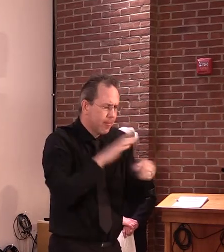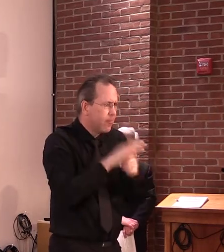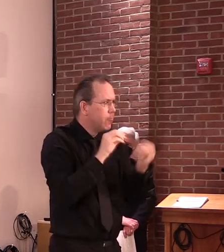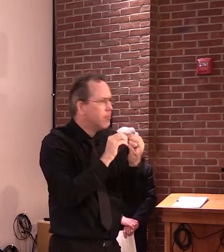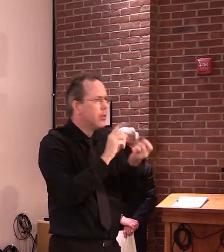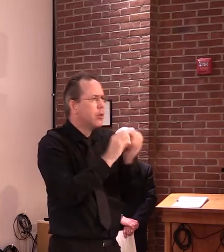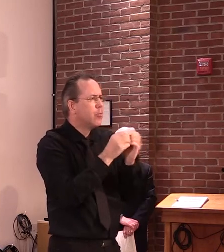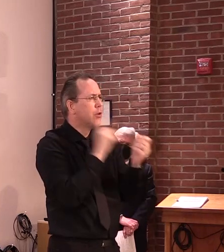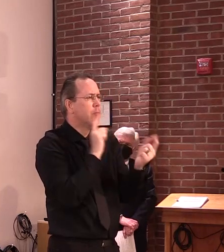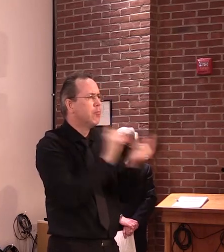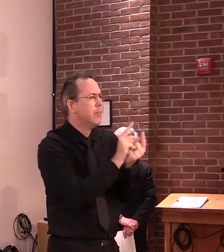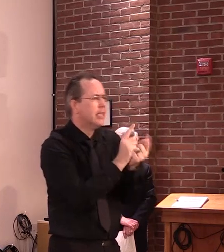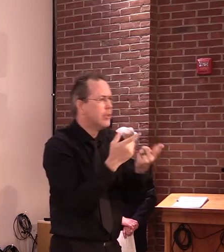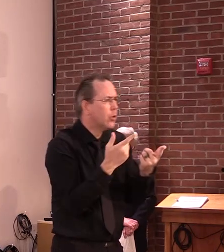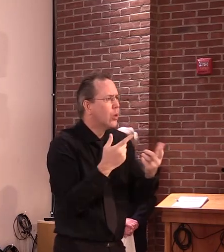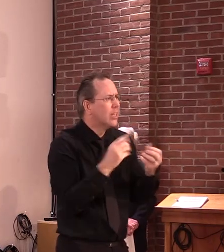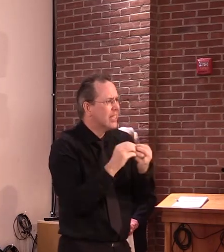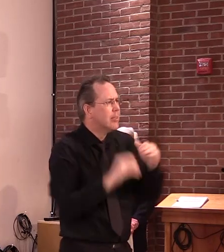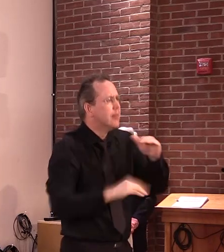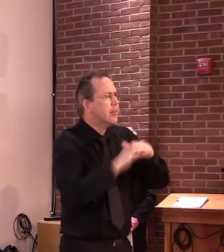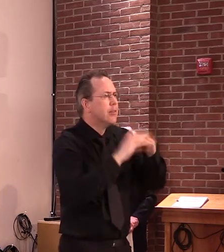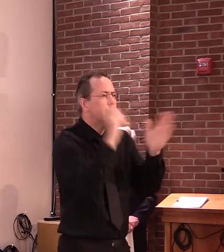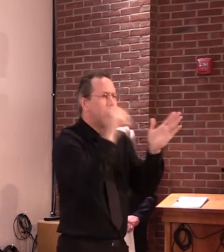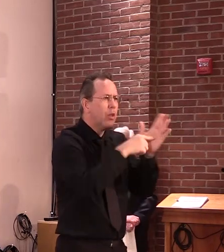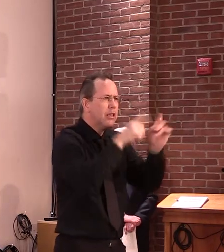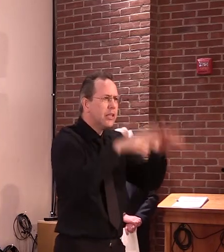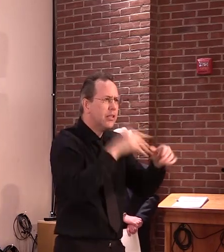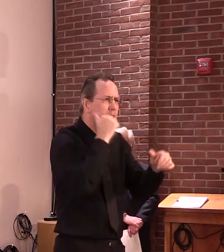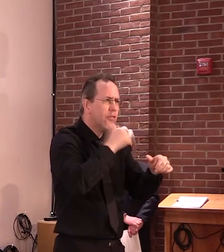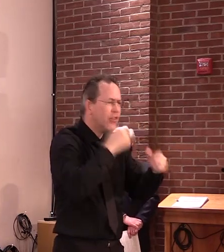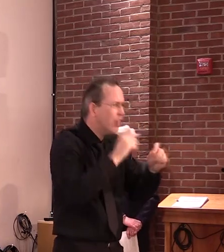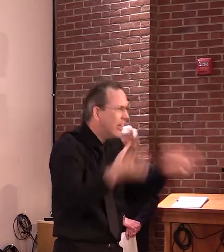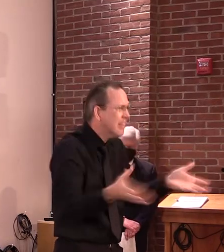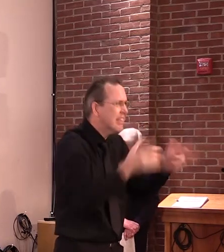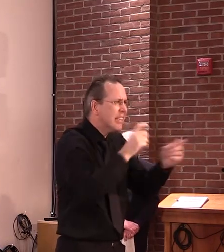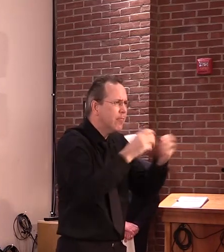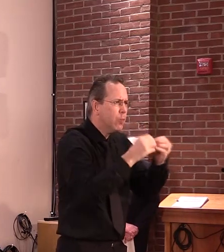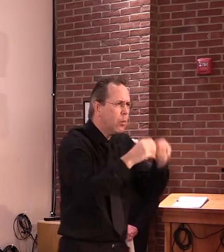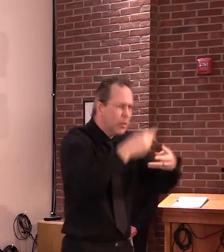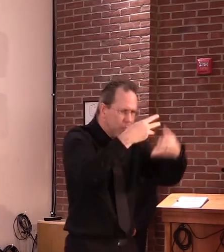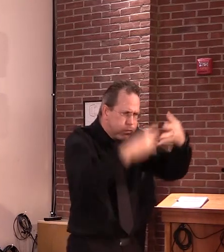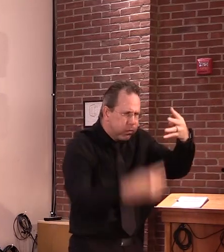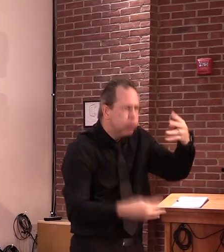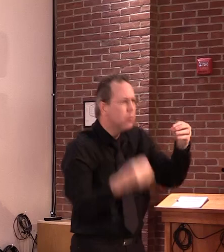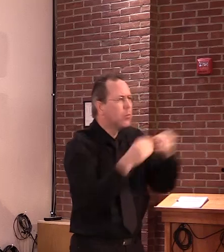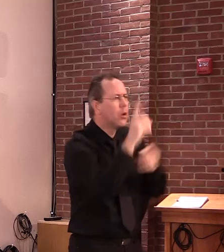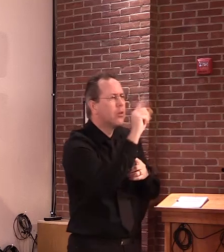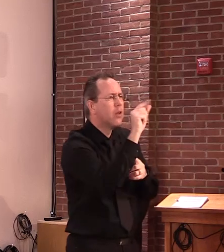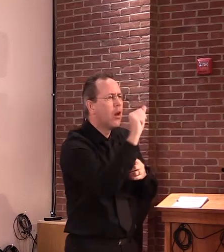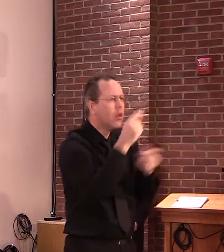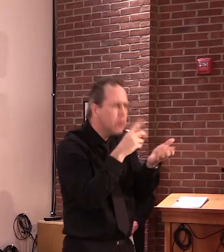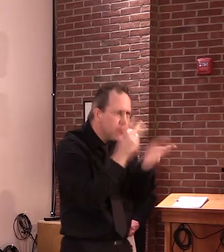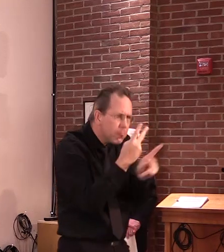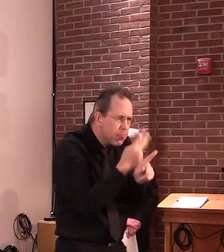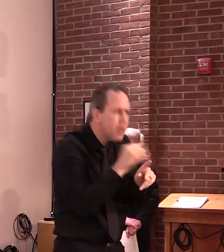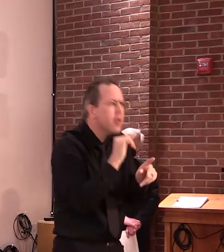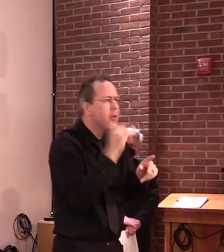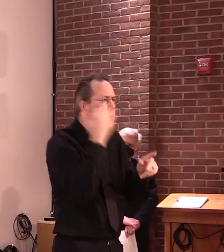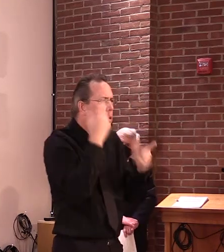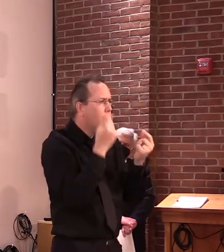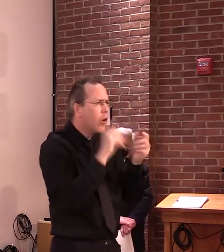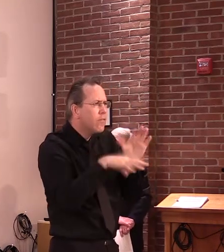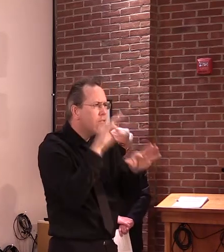to conduct 1,000 tests a day. And we are encouraging people with symptoms, no matter how mild,